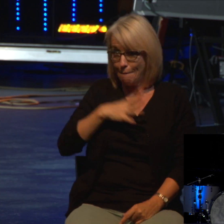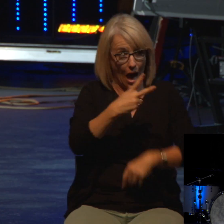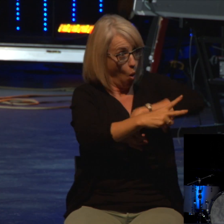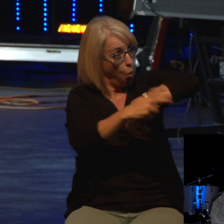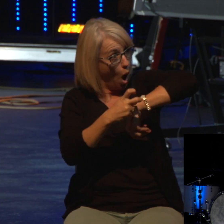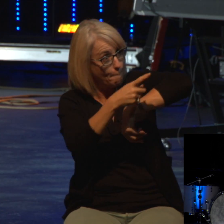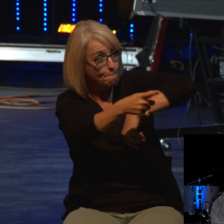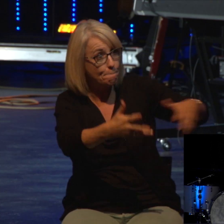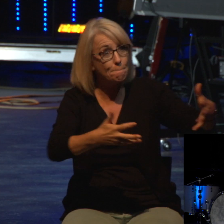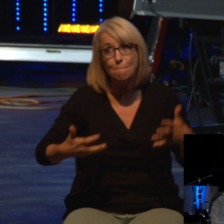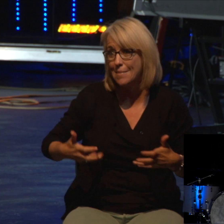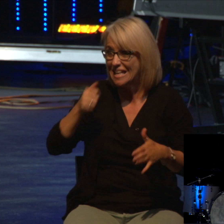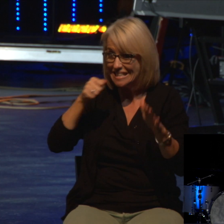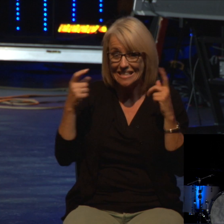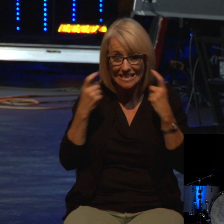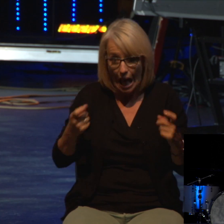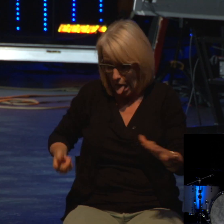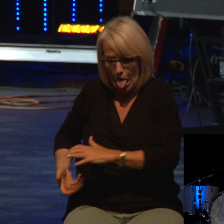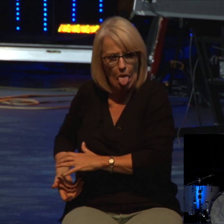He sinned. But what happened?